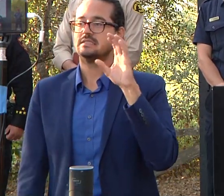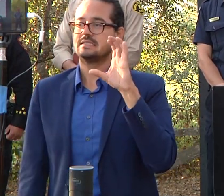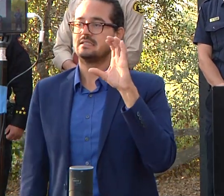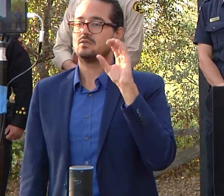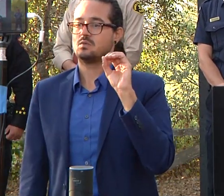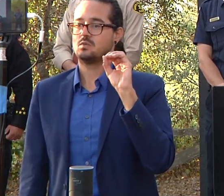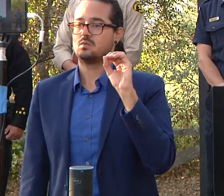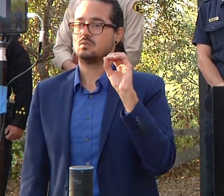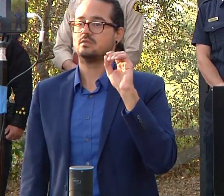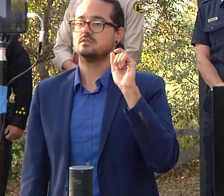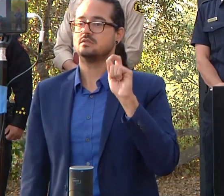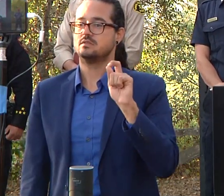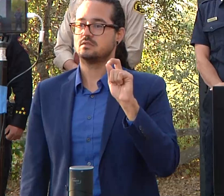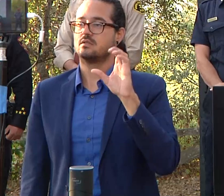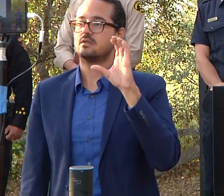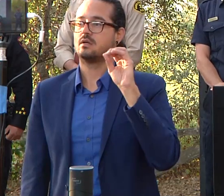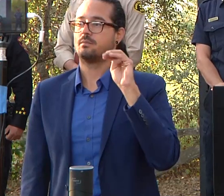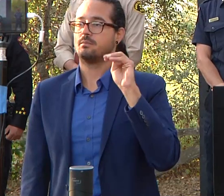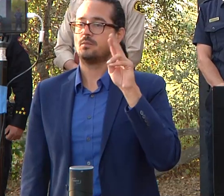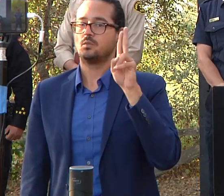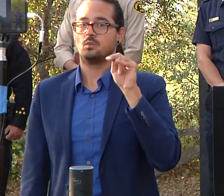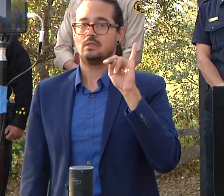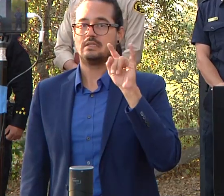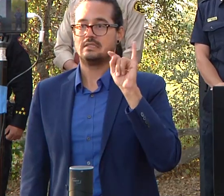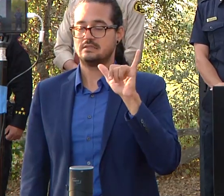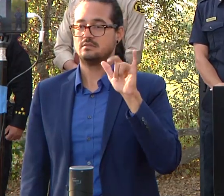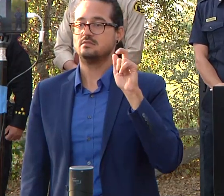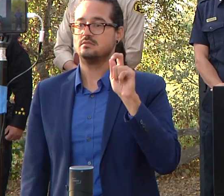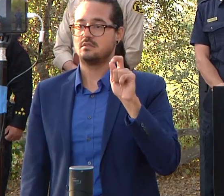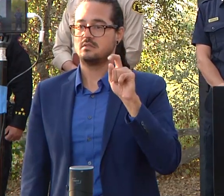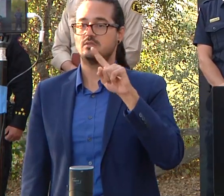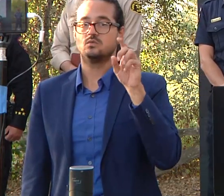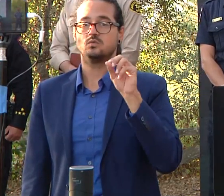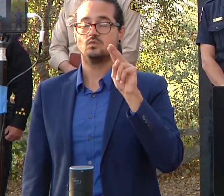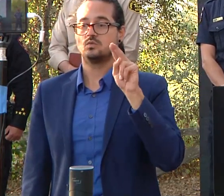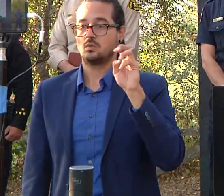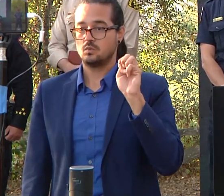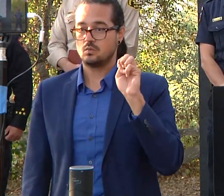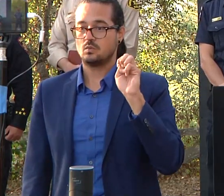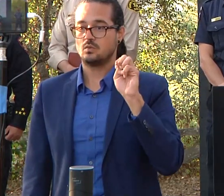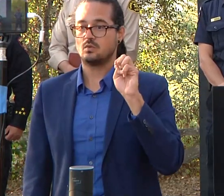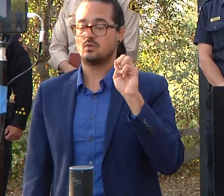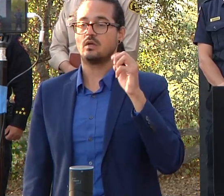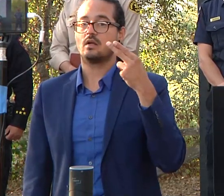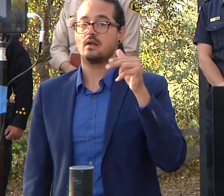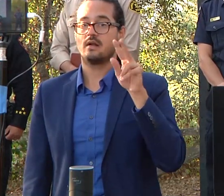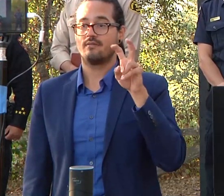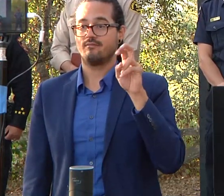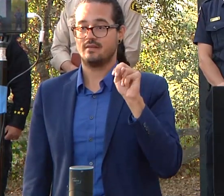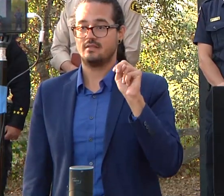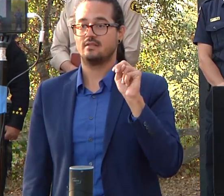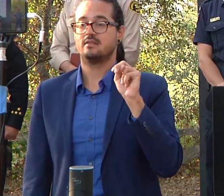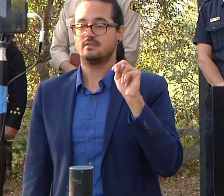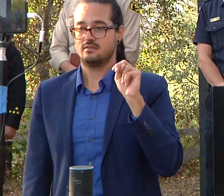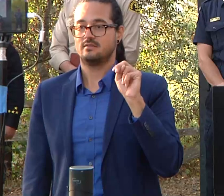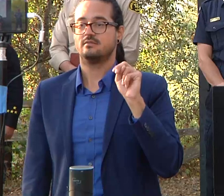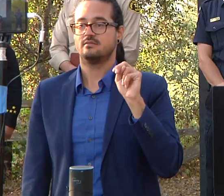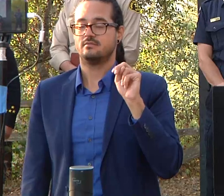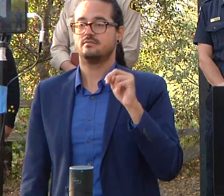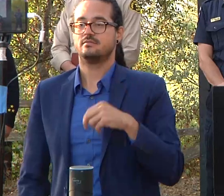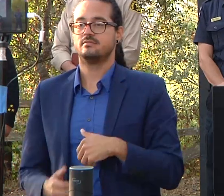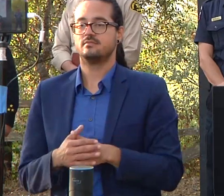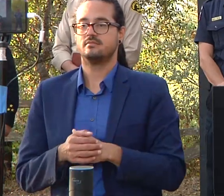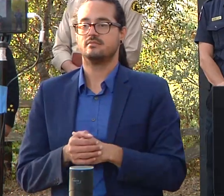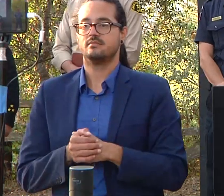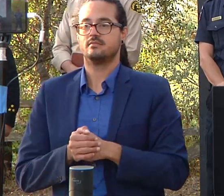.zonehaven that's smco.community.zonehaven and there'll be a map on there and